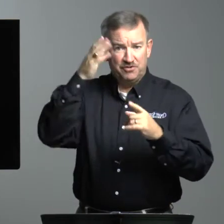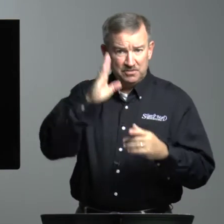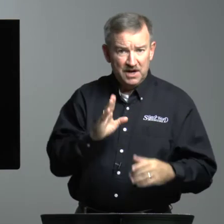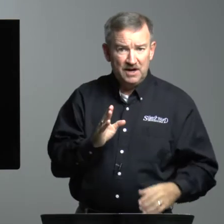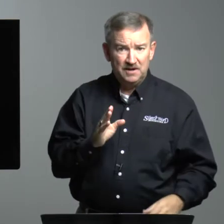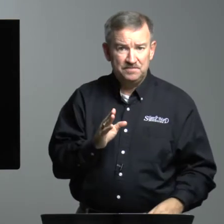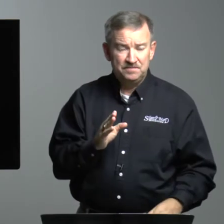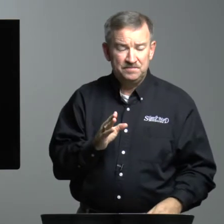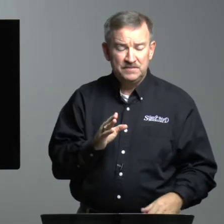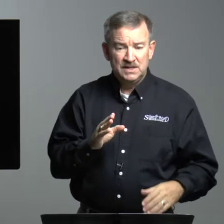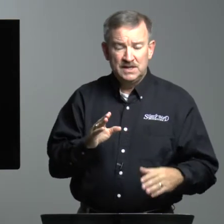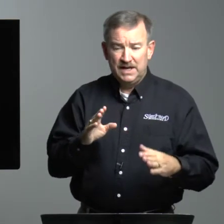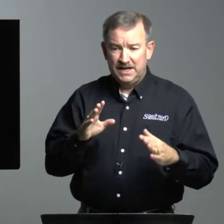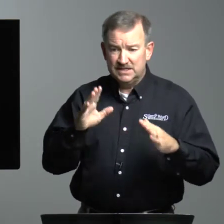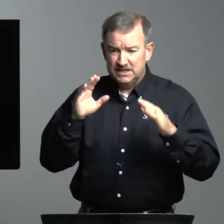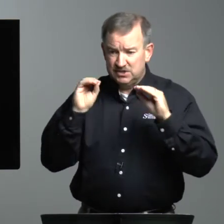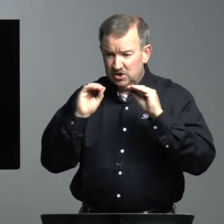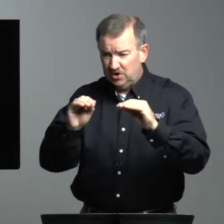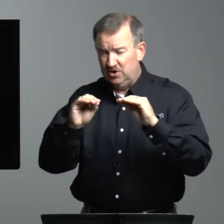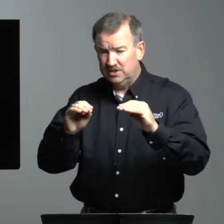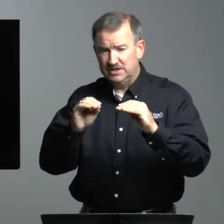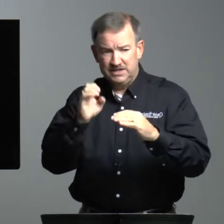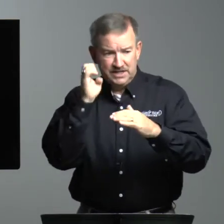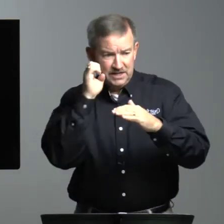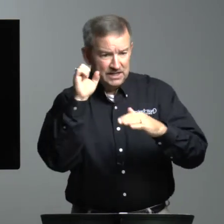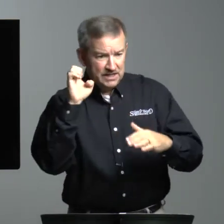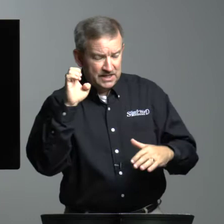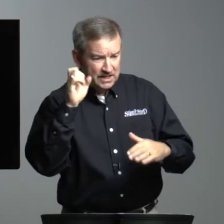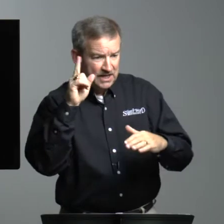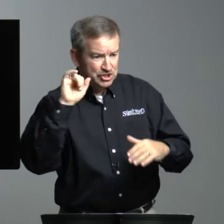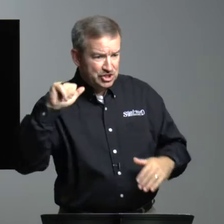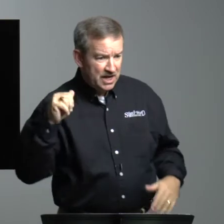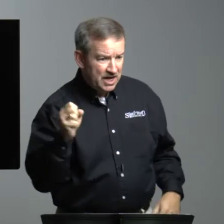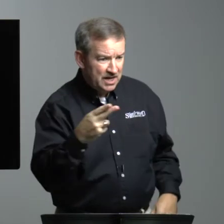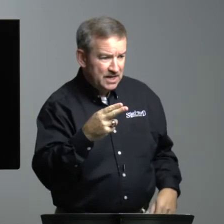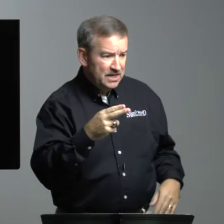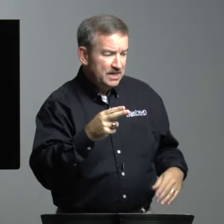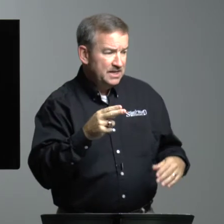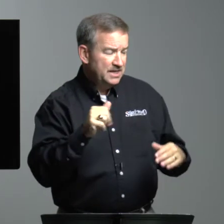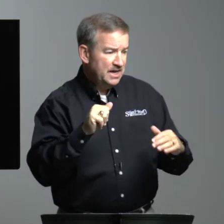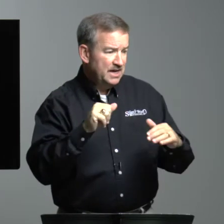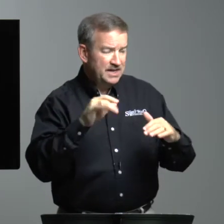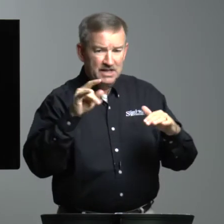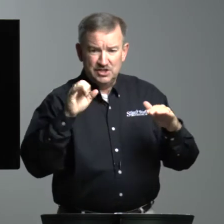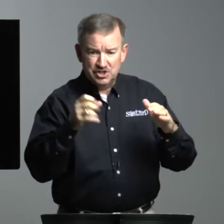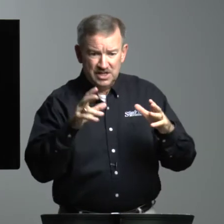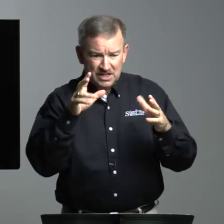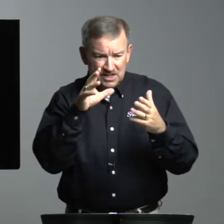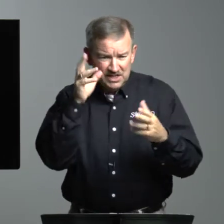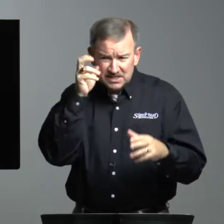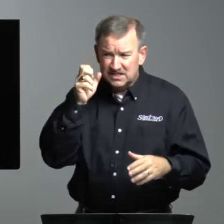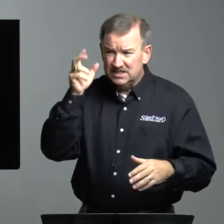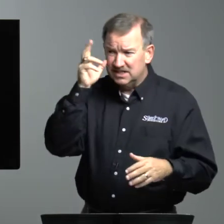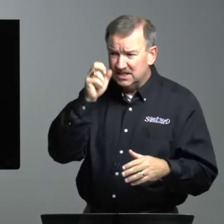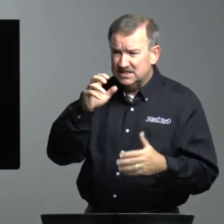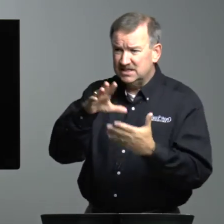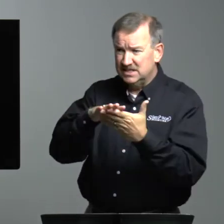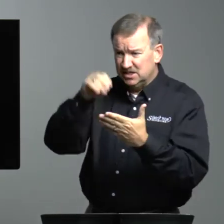from God. And as he taught, Elisha, Elisha listened and listened and